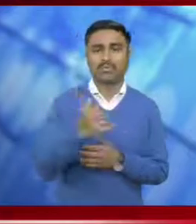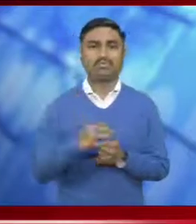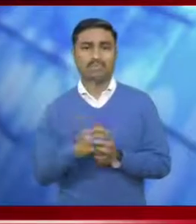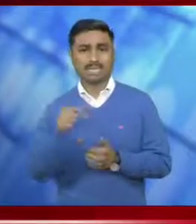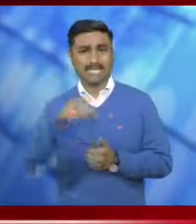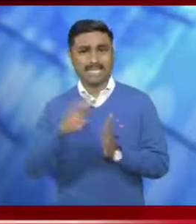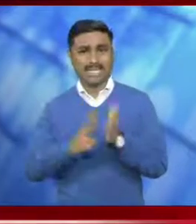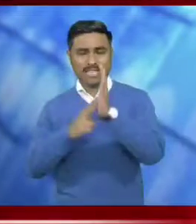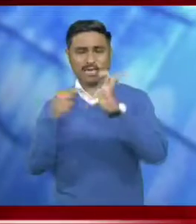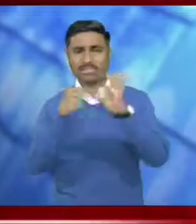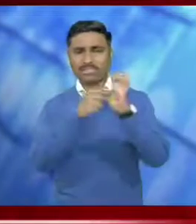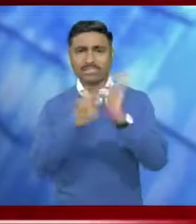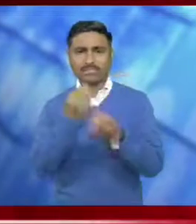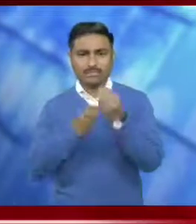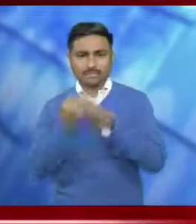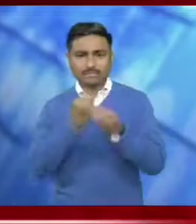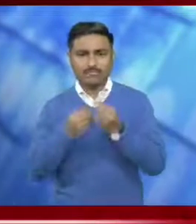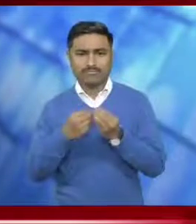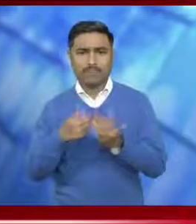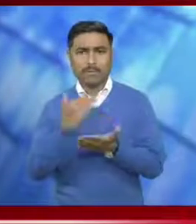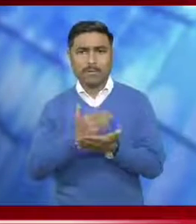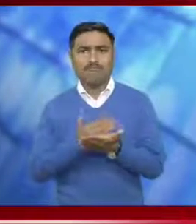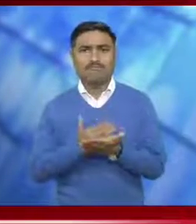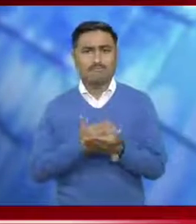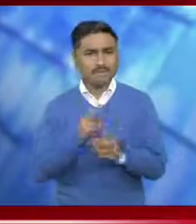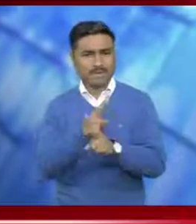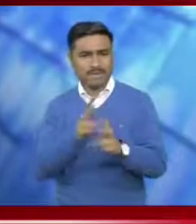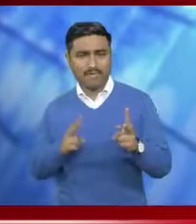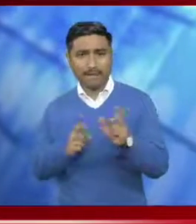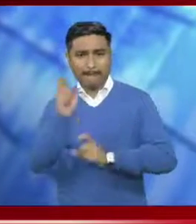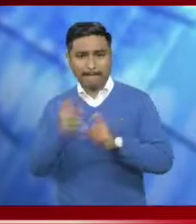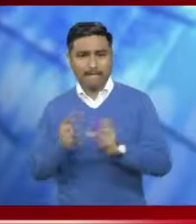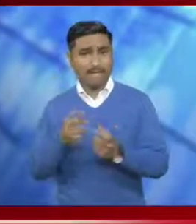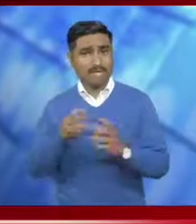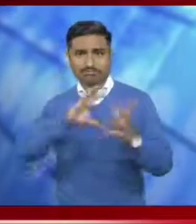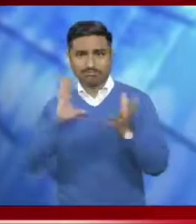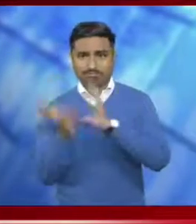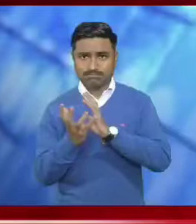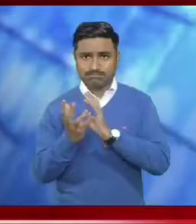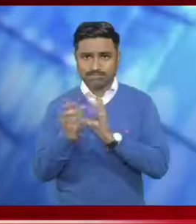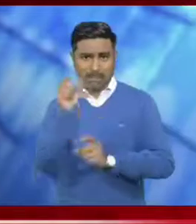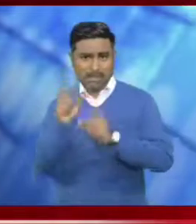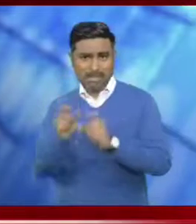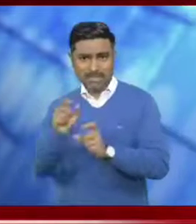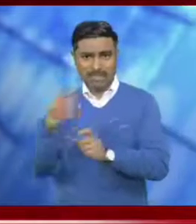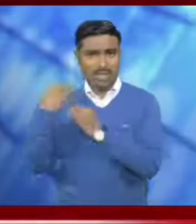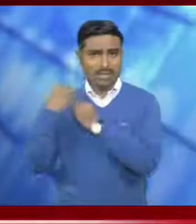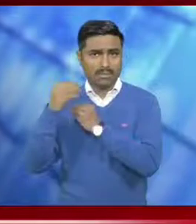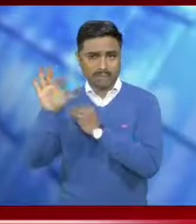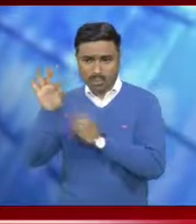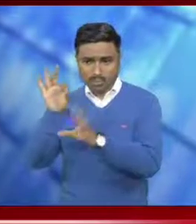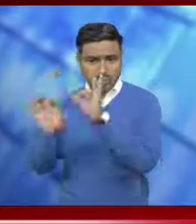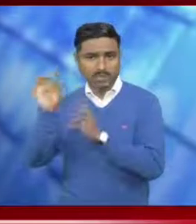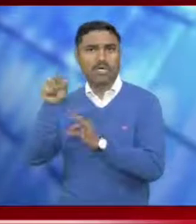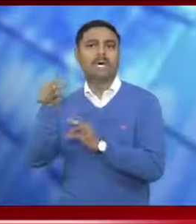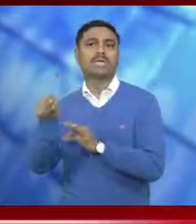of North East Food Show 2022. The food show was also attended by ambassadors and officials of various